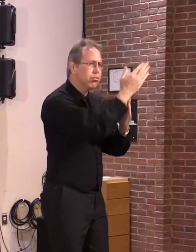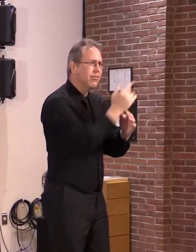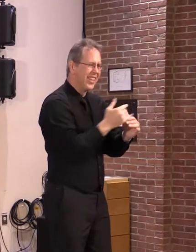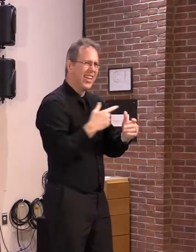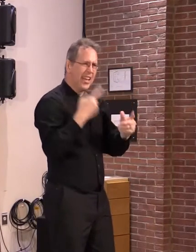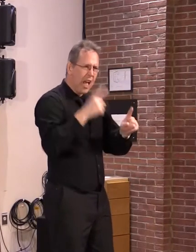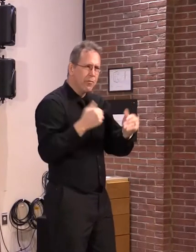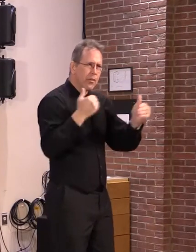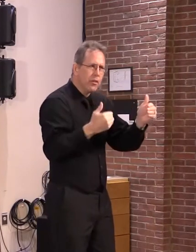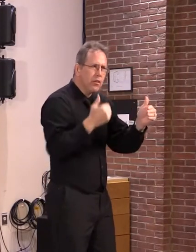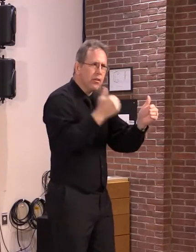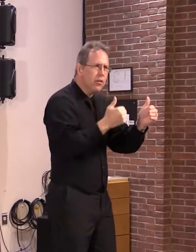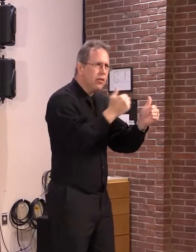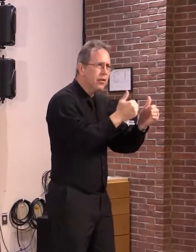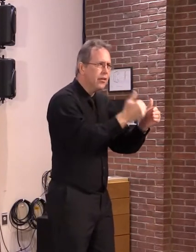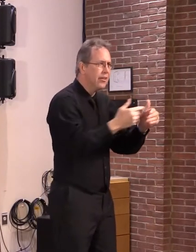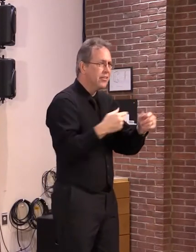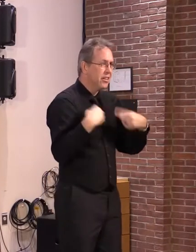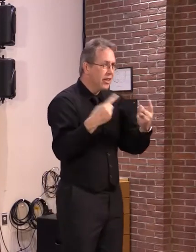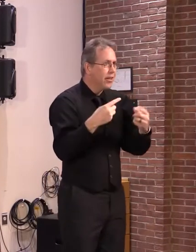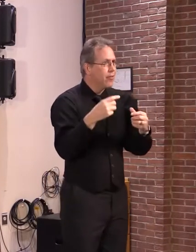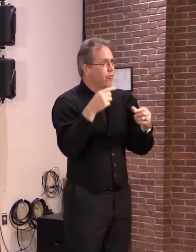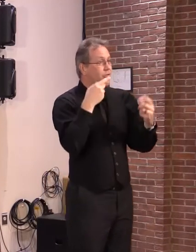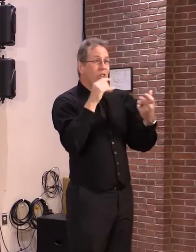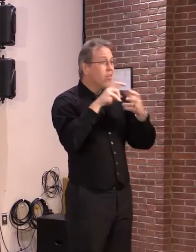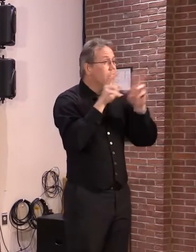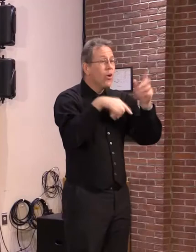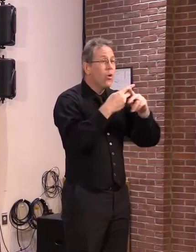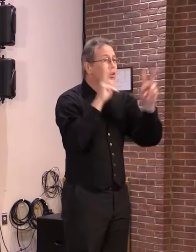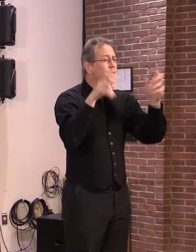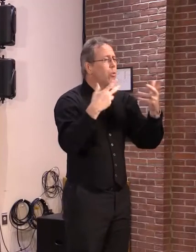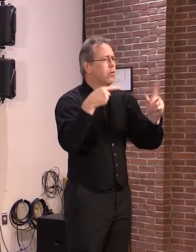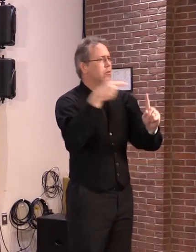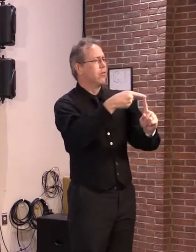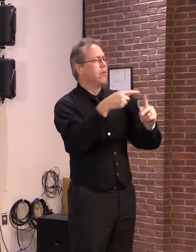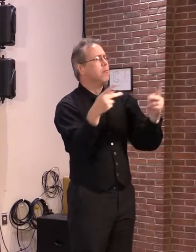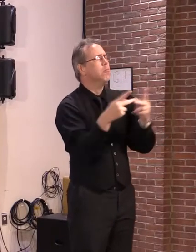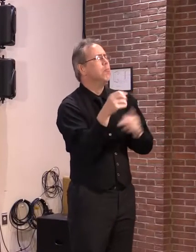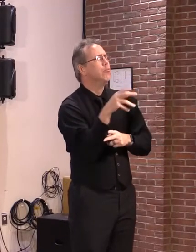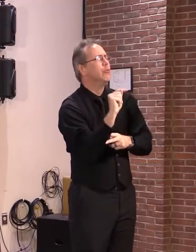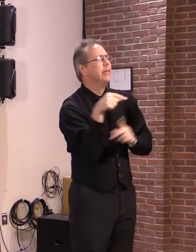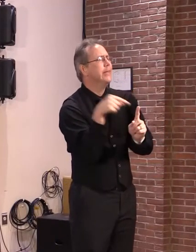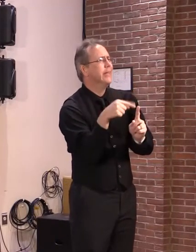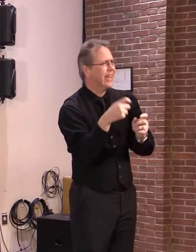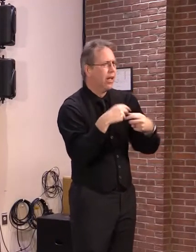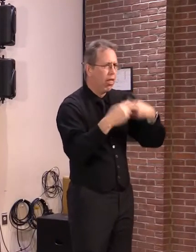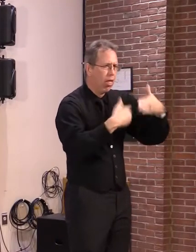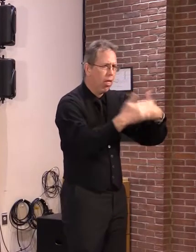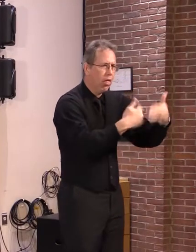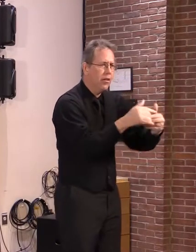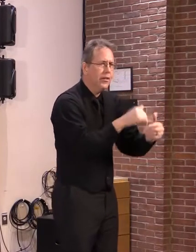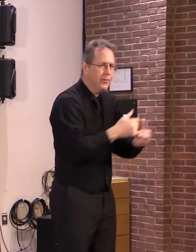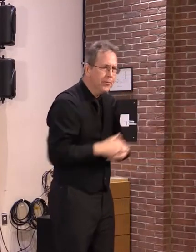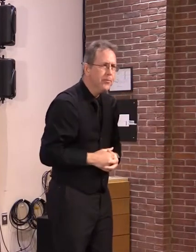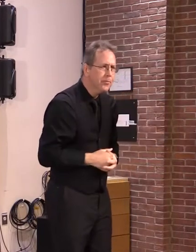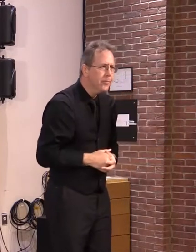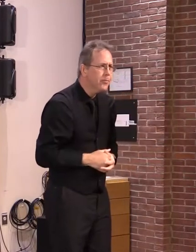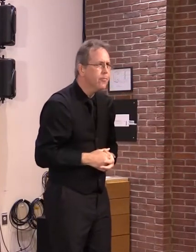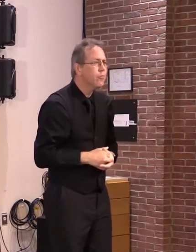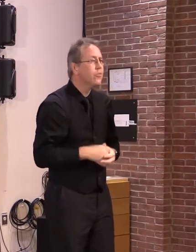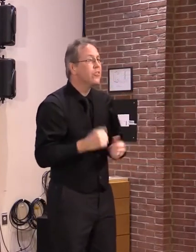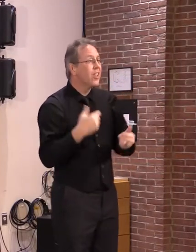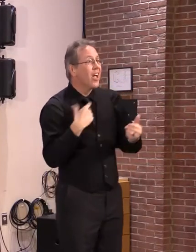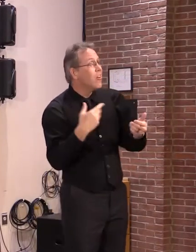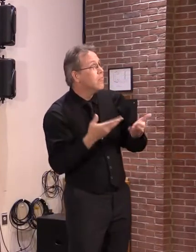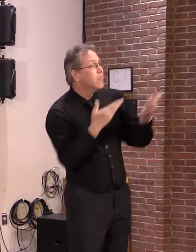receive a building permit. The proposed change that has passed the House would undo that consolidation and